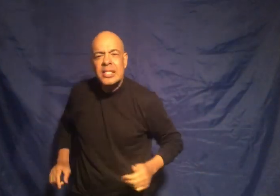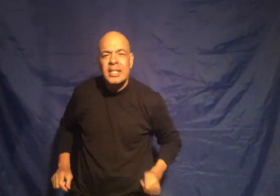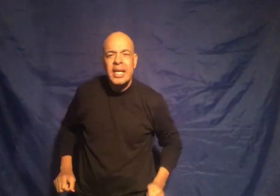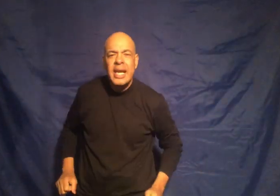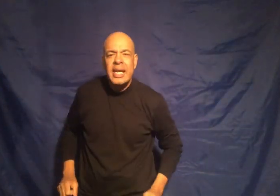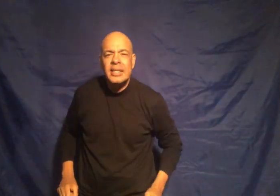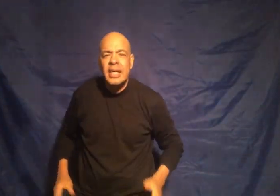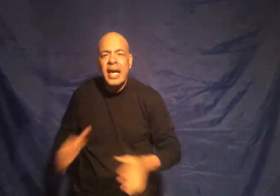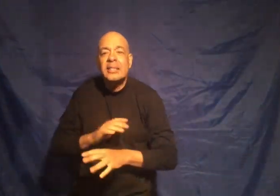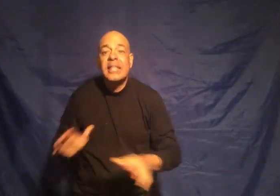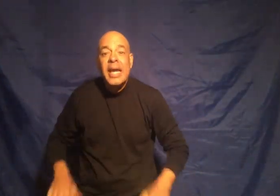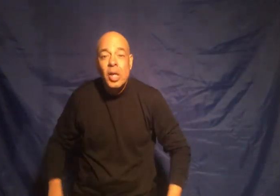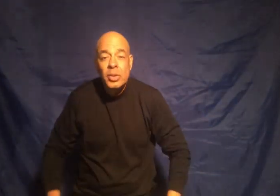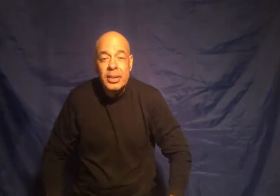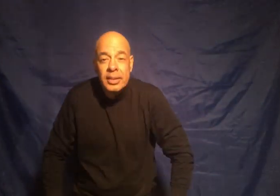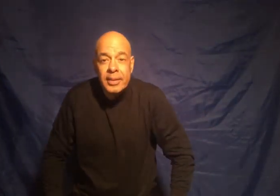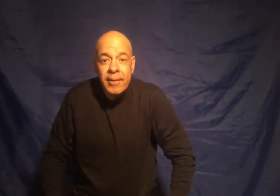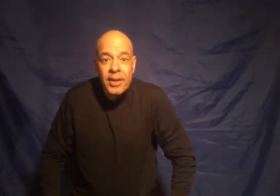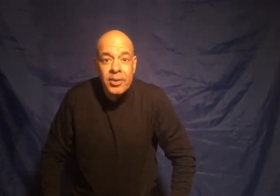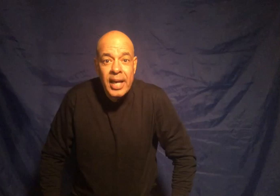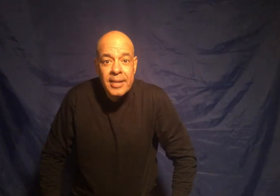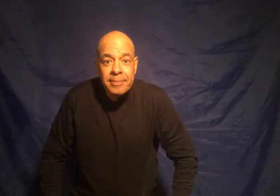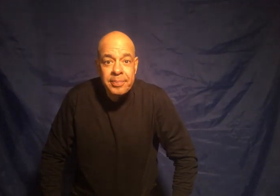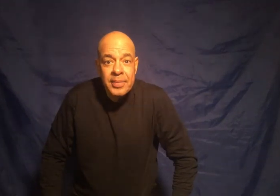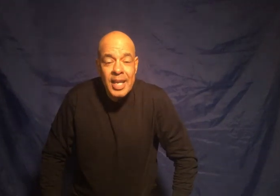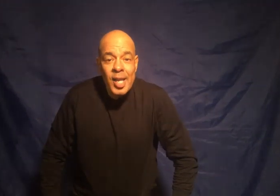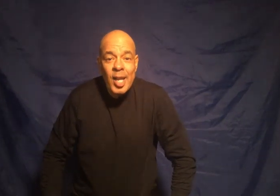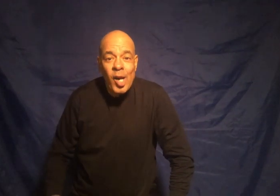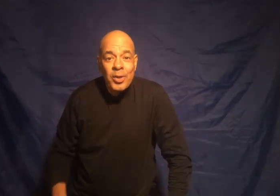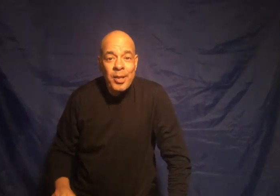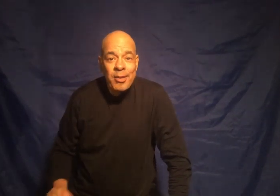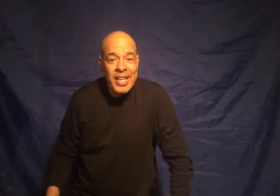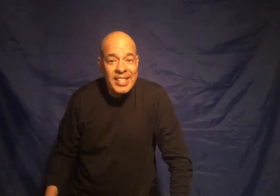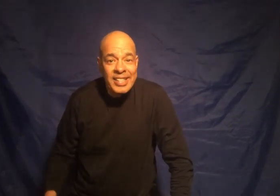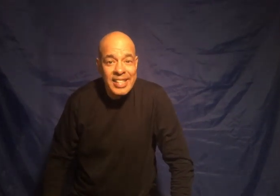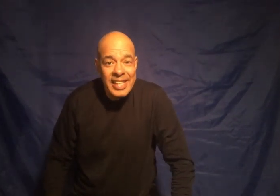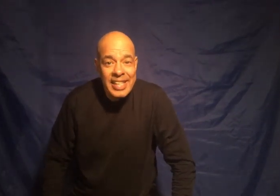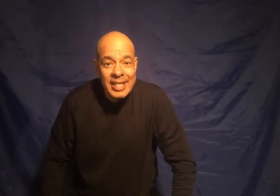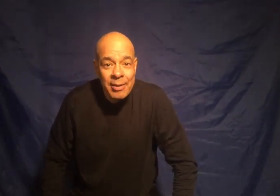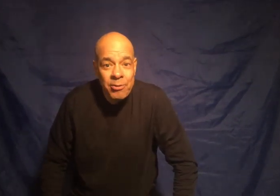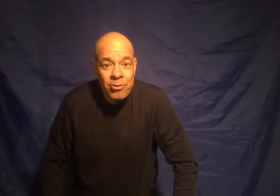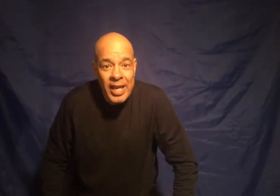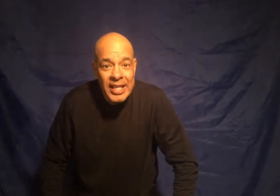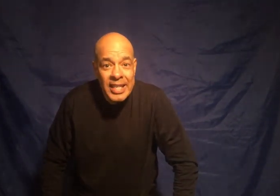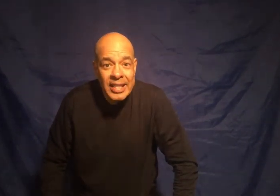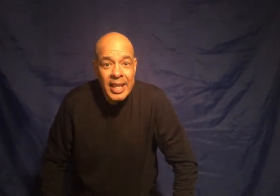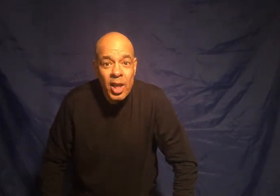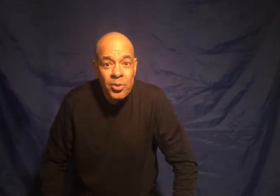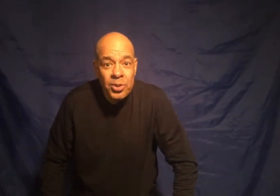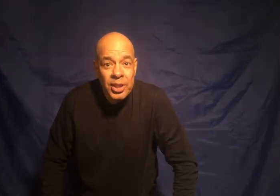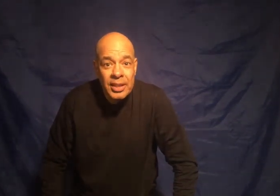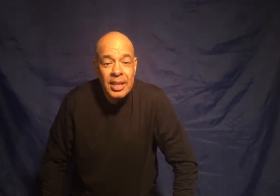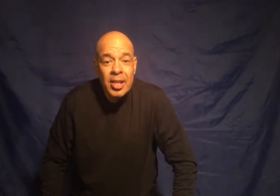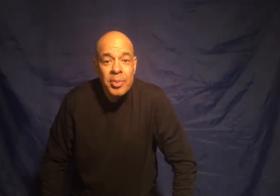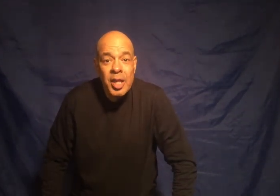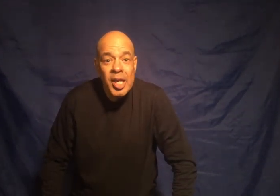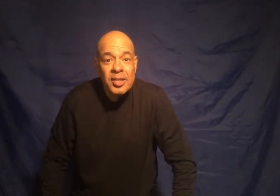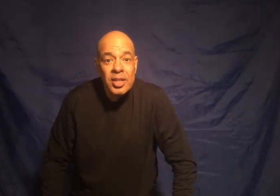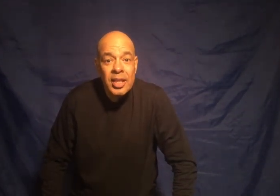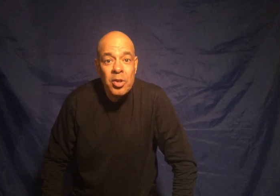and untangled all right now this is a fun illusion because you